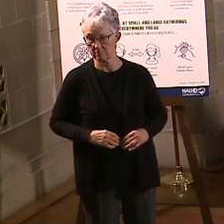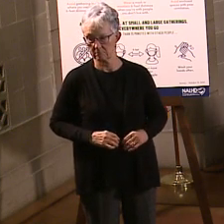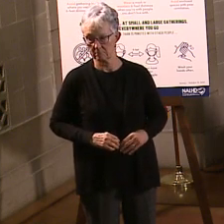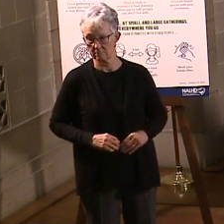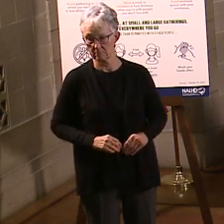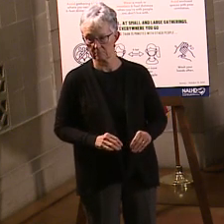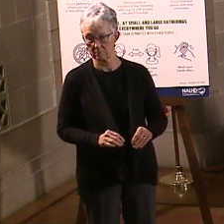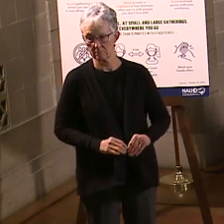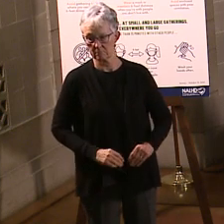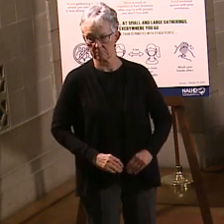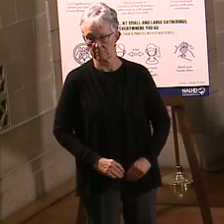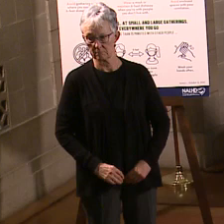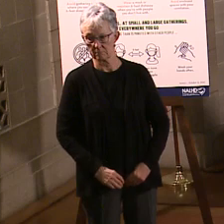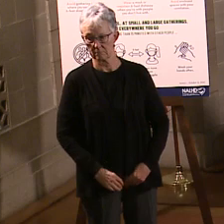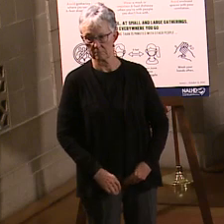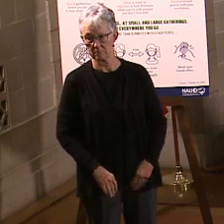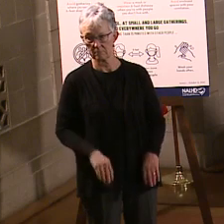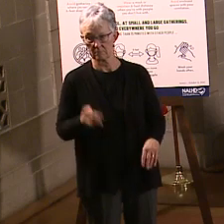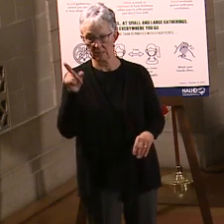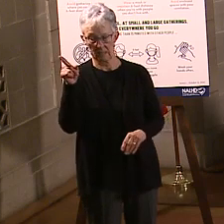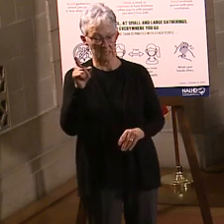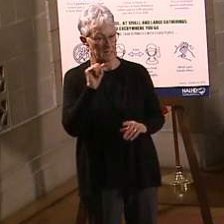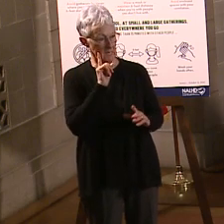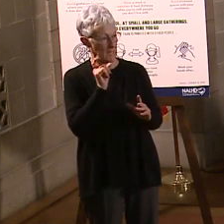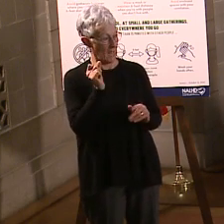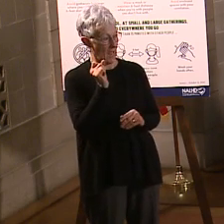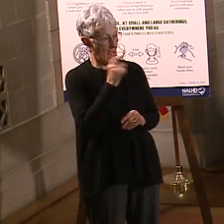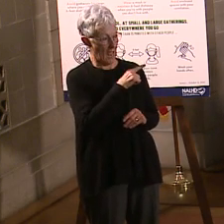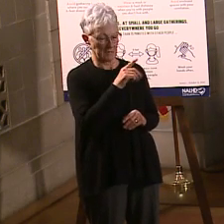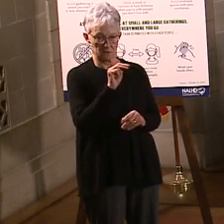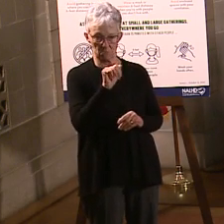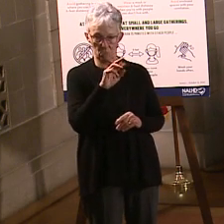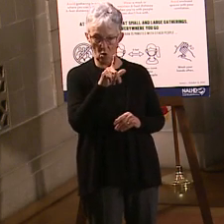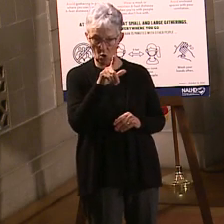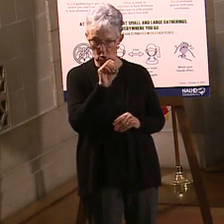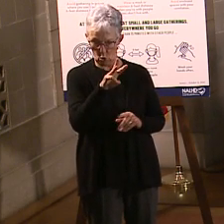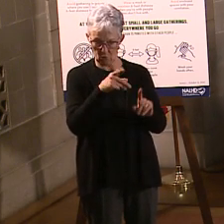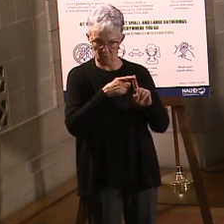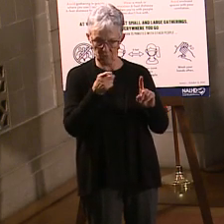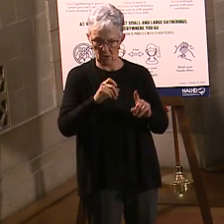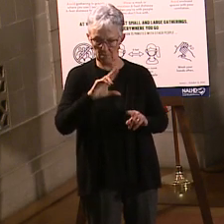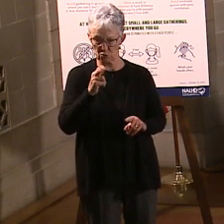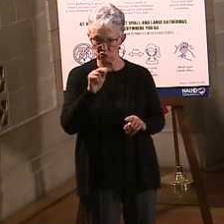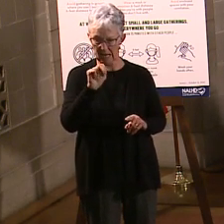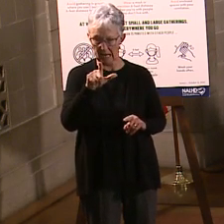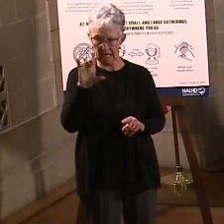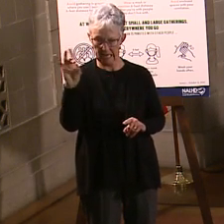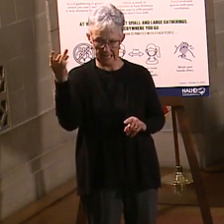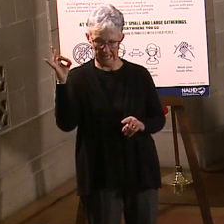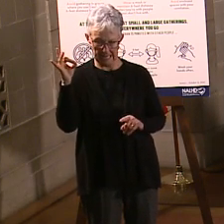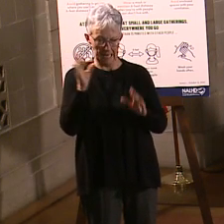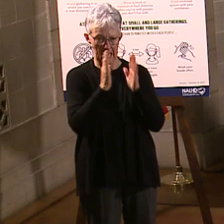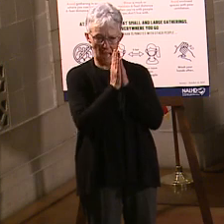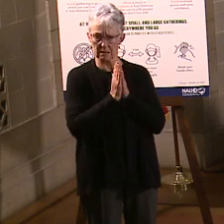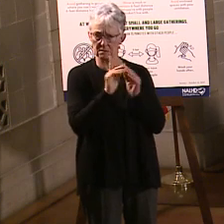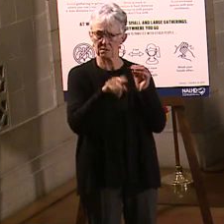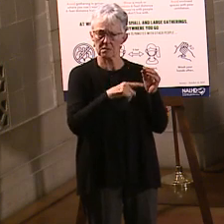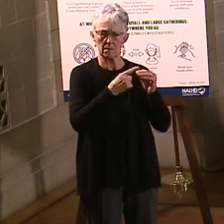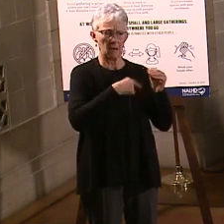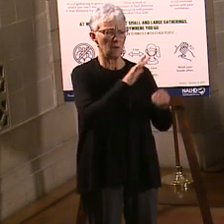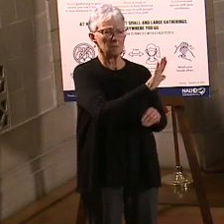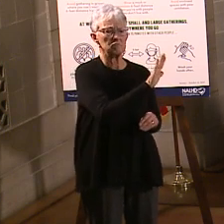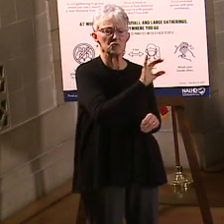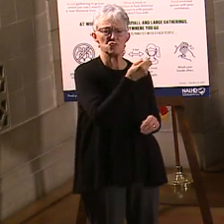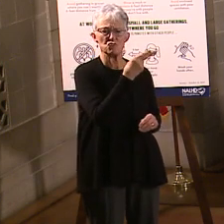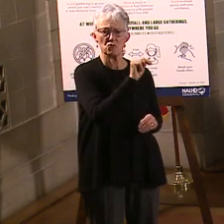vaccine? And if so, how many doses can the state expect? Marlo from Channel 8 is asking about the Johnson & Johnson vaccine. Do we know when we